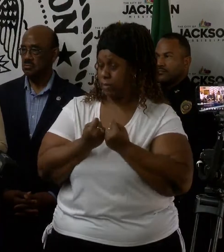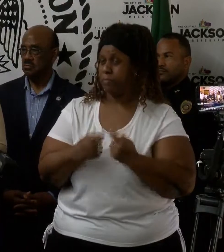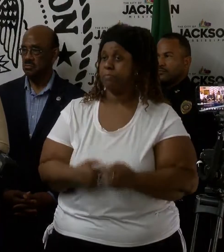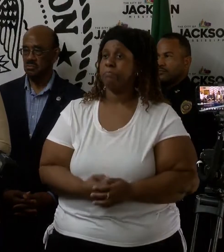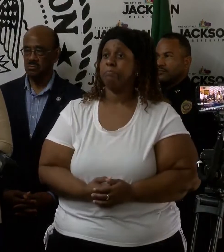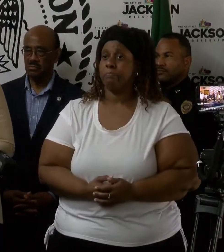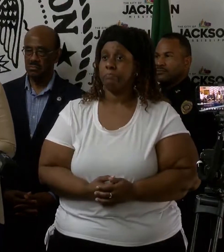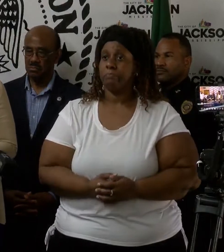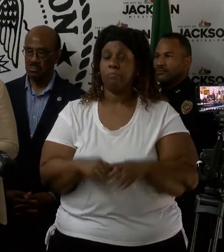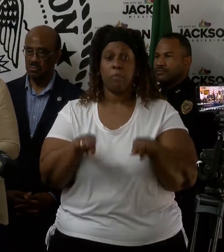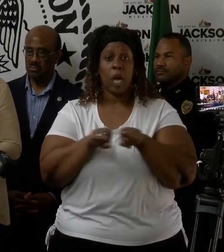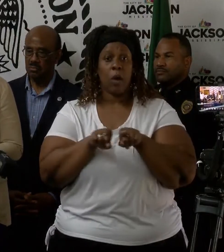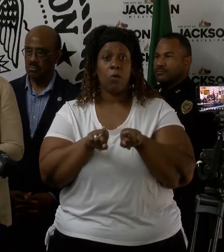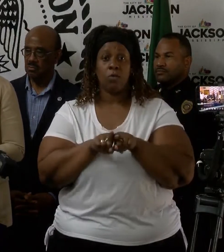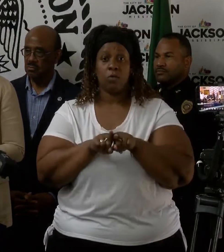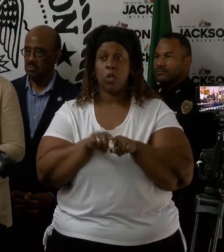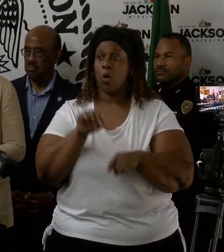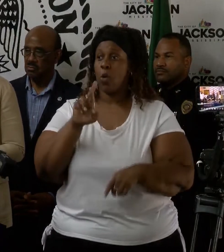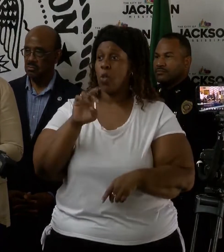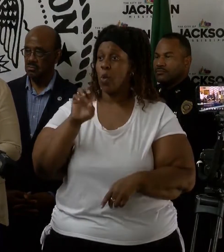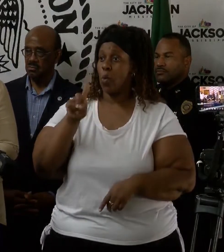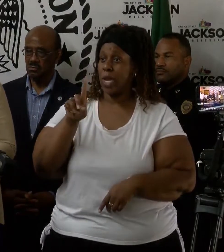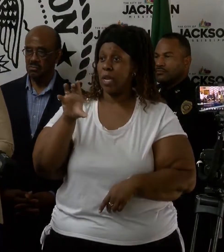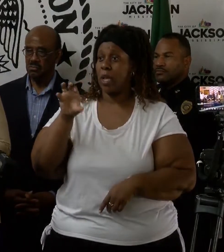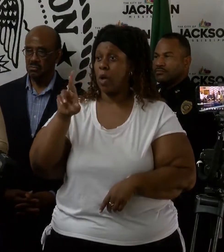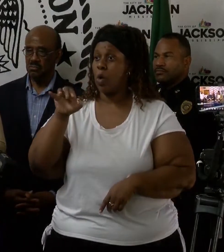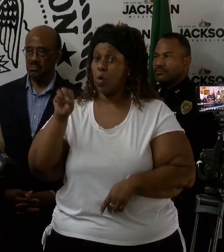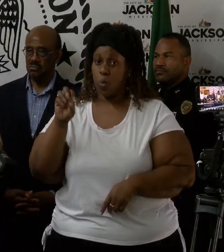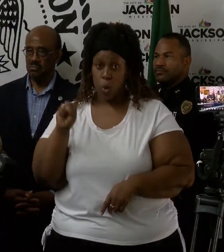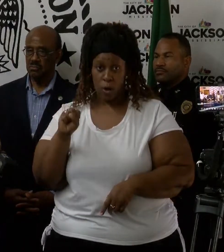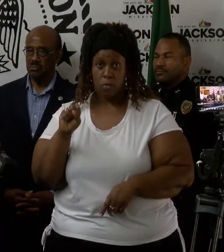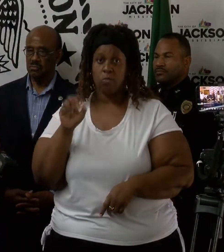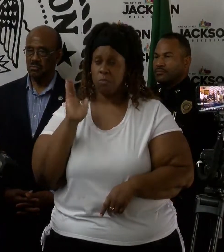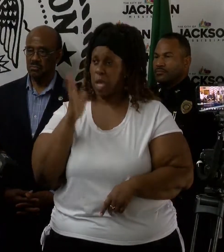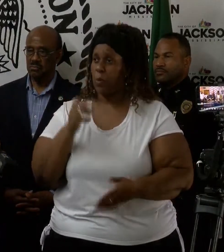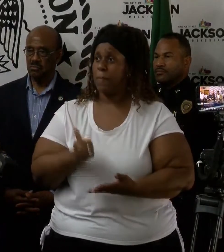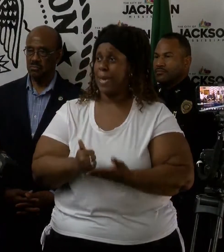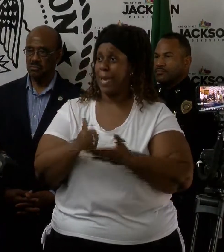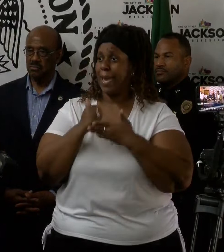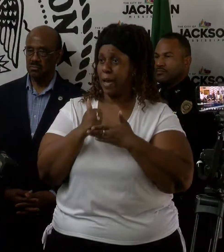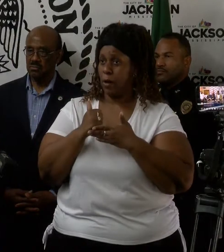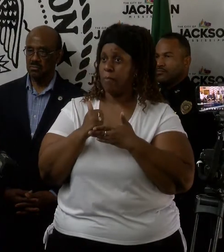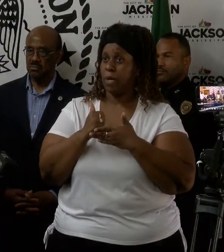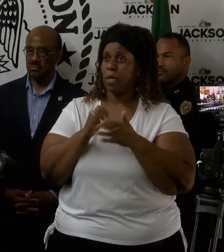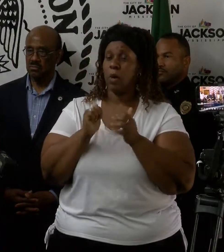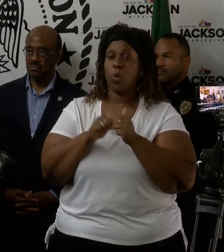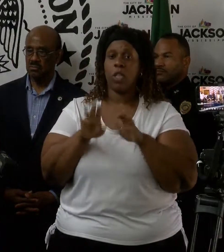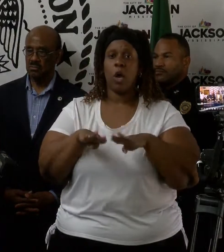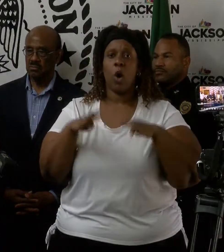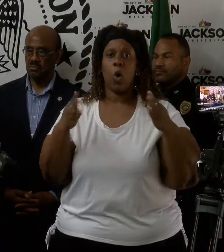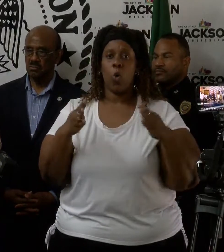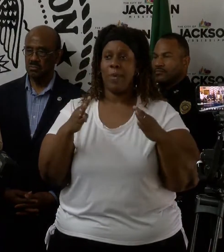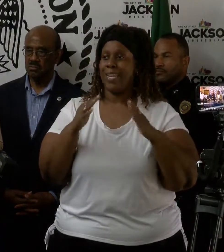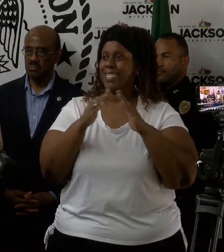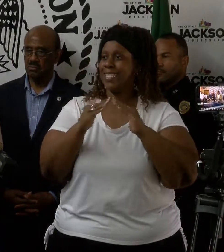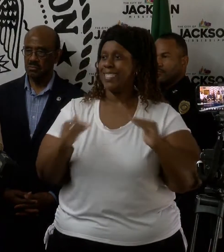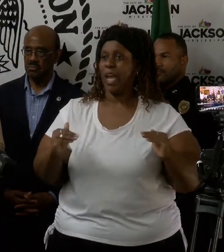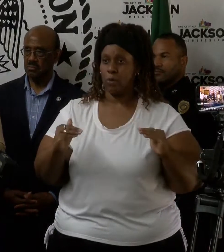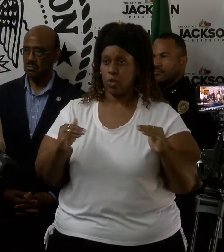also of the Red Cross. They will be helping to assist in the opening of shelters as needed.